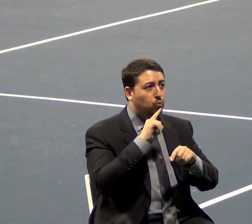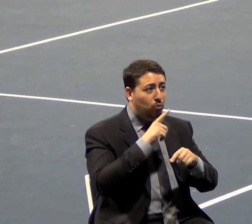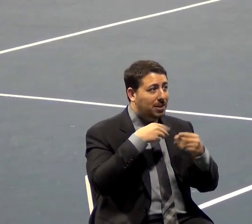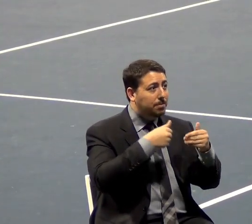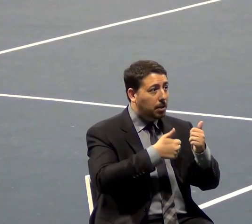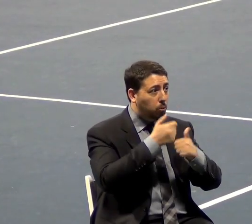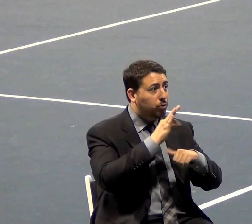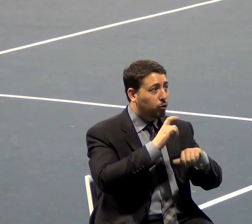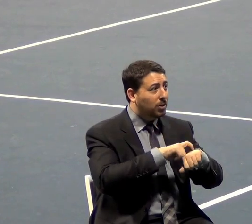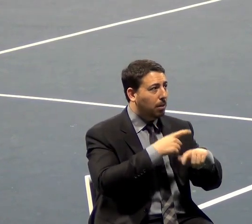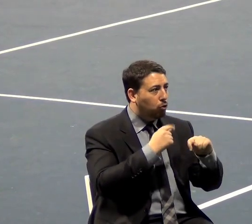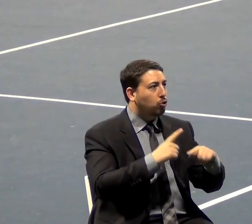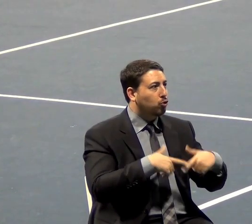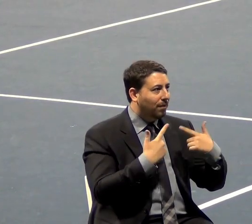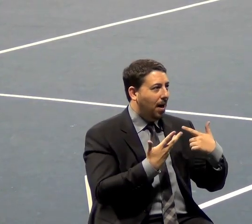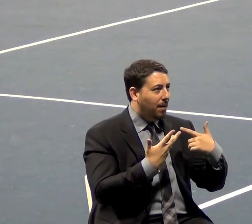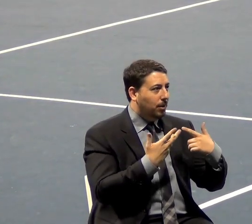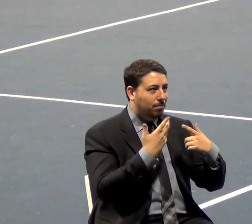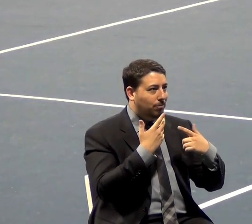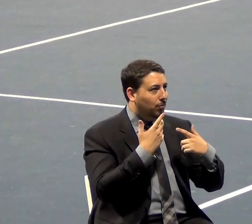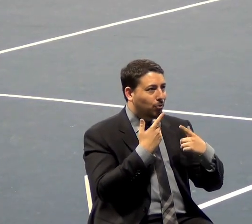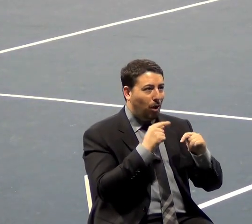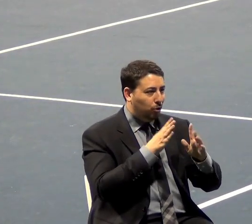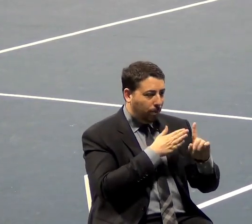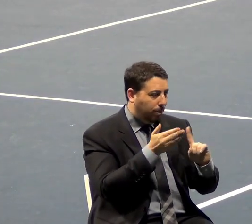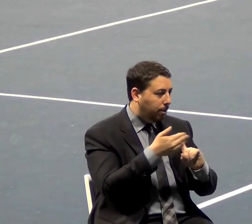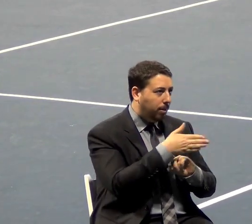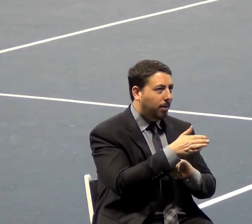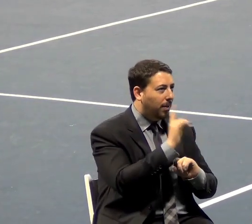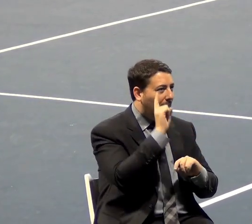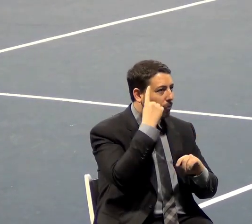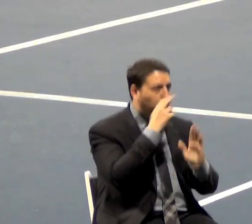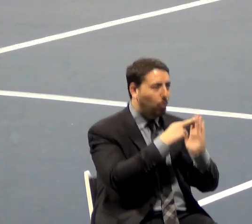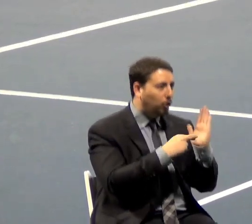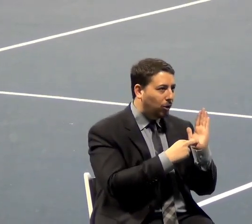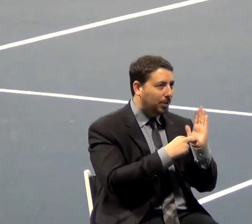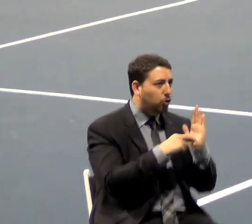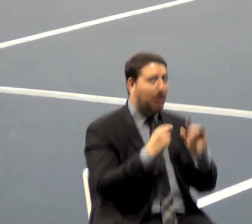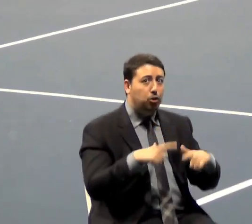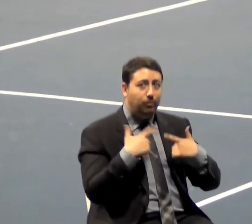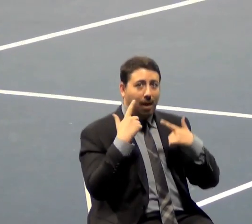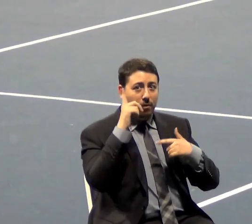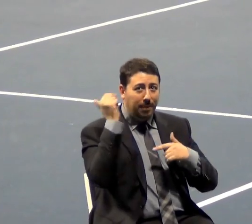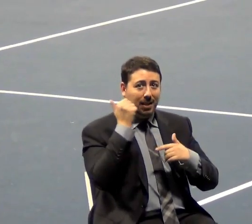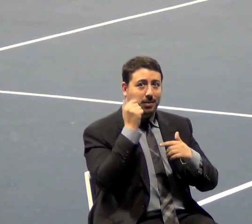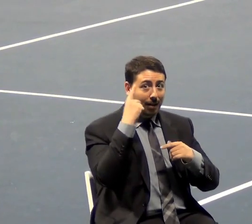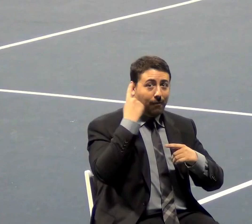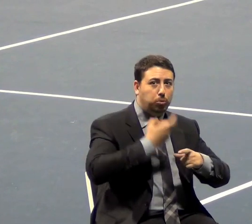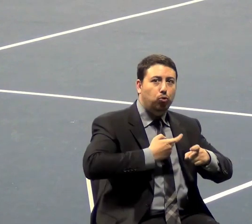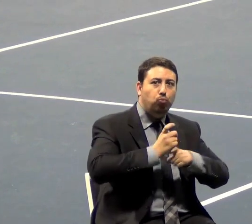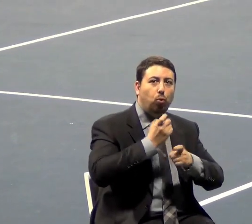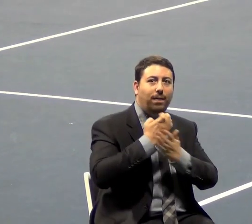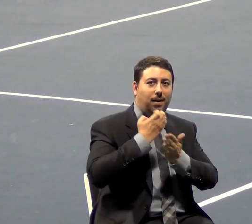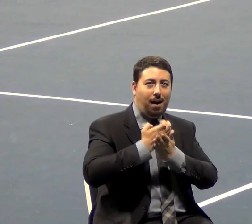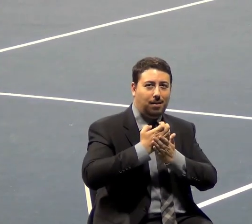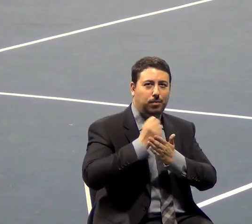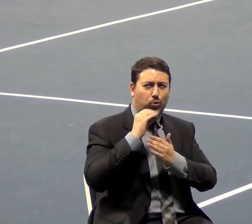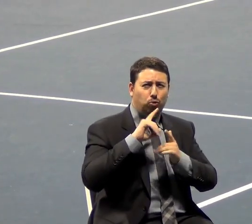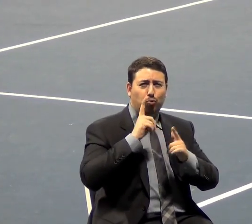survive, survive and getting around all the government regulations, and survive it because they ruin the economy. So there's a big difference in what